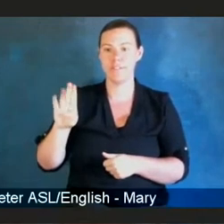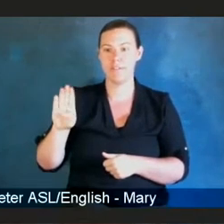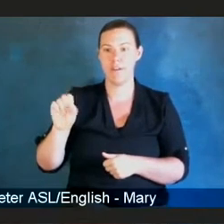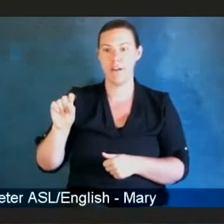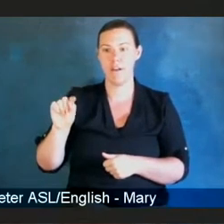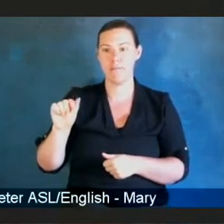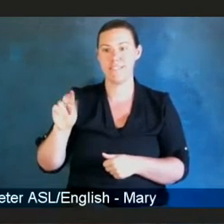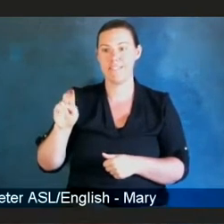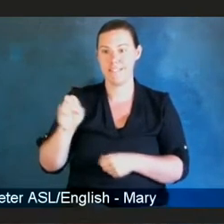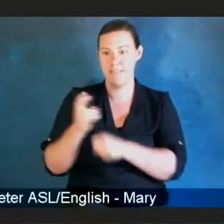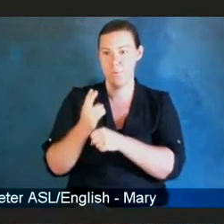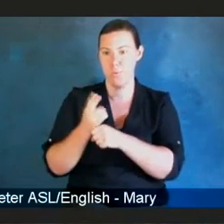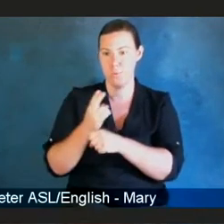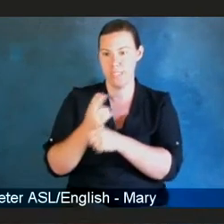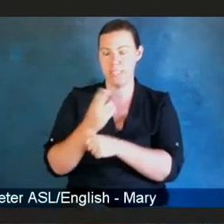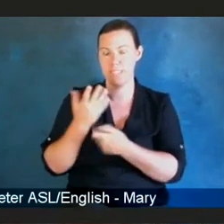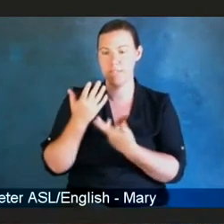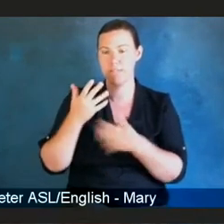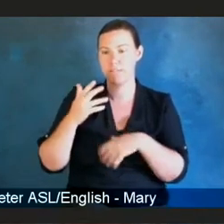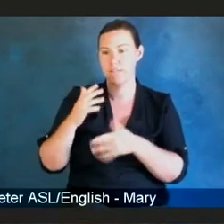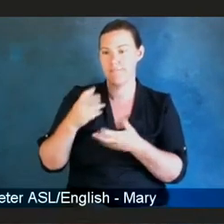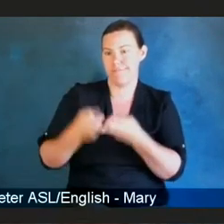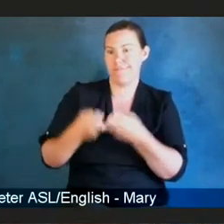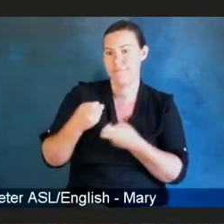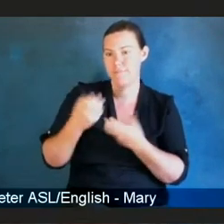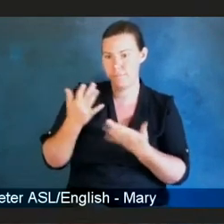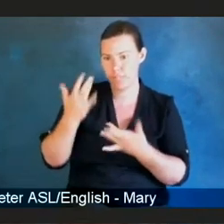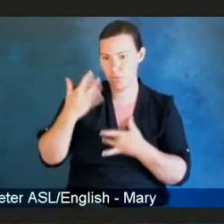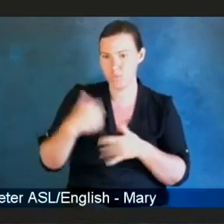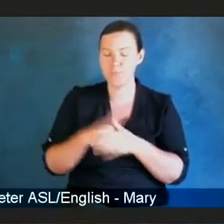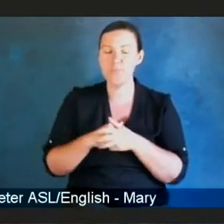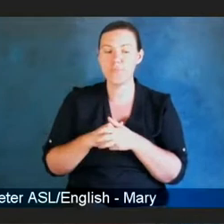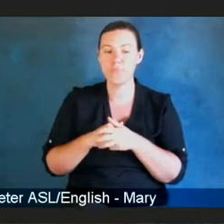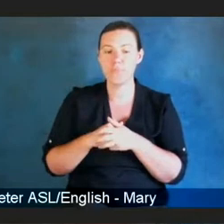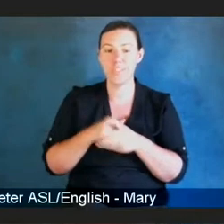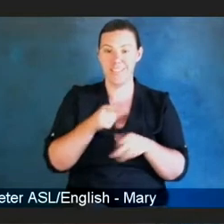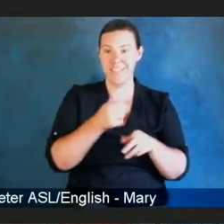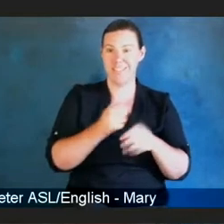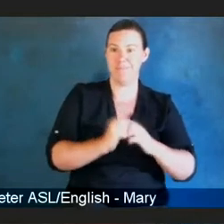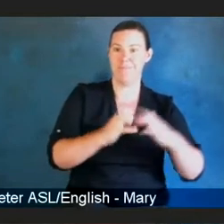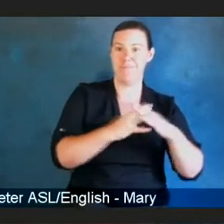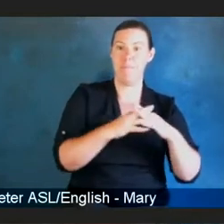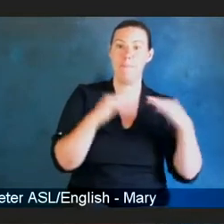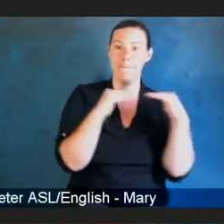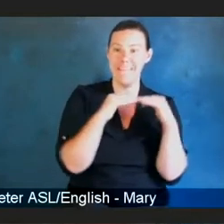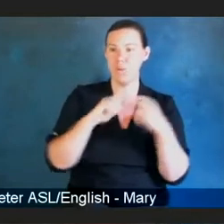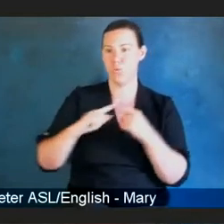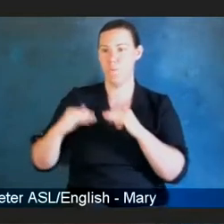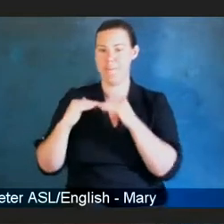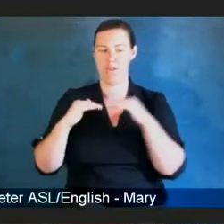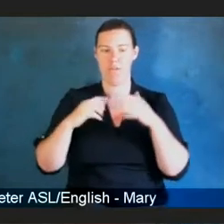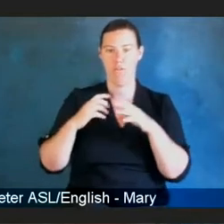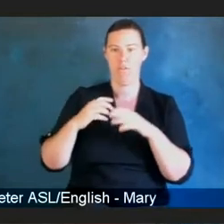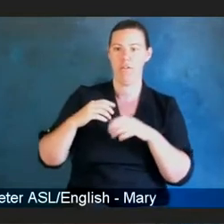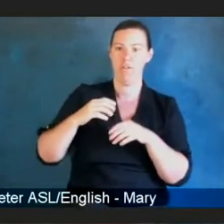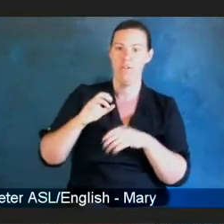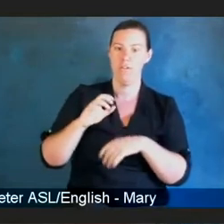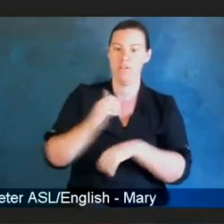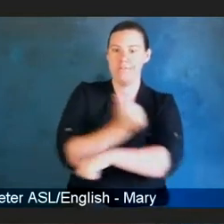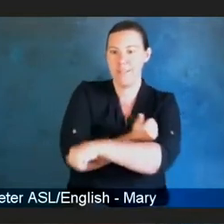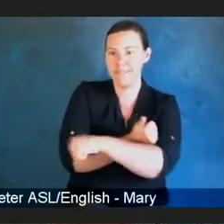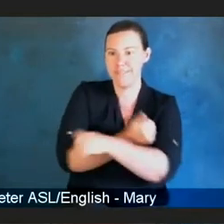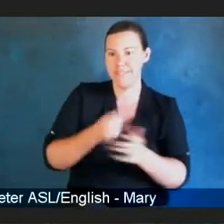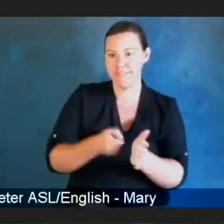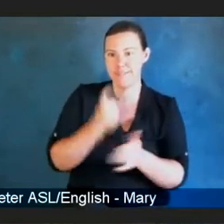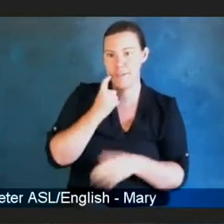recovery program for gay men in Seattle. These days, he helps to organize low- and no-income Washingtonians through his